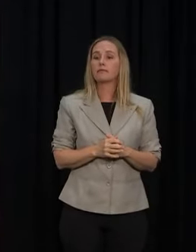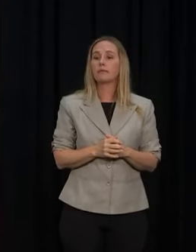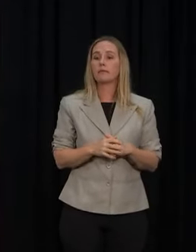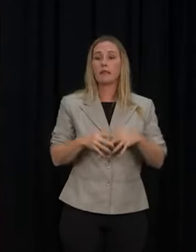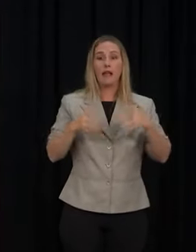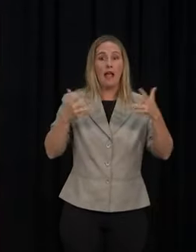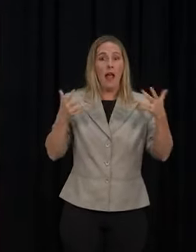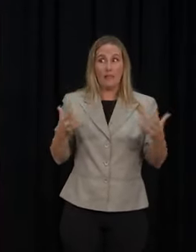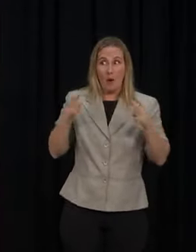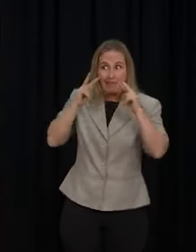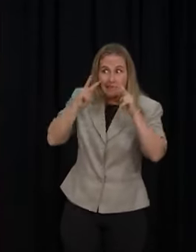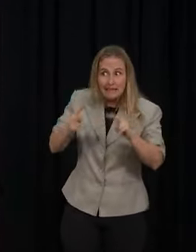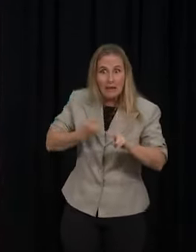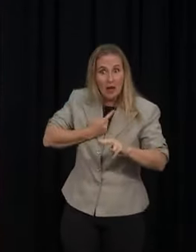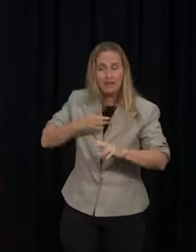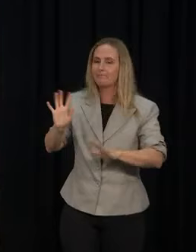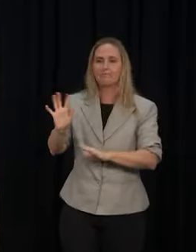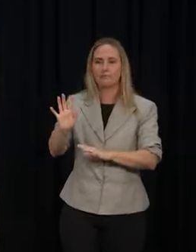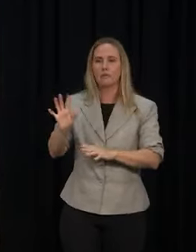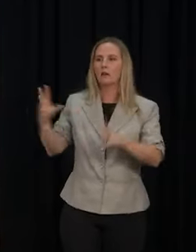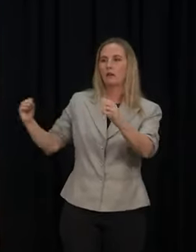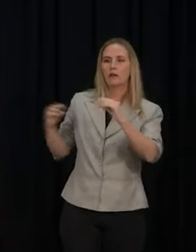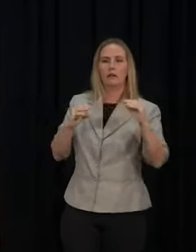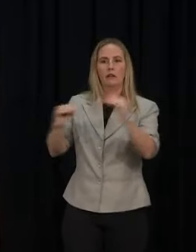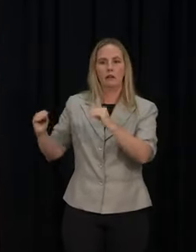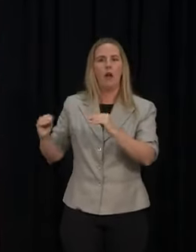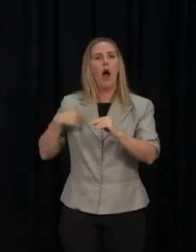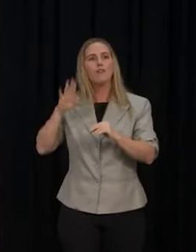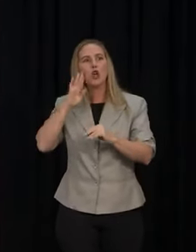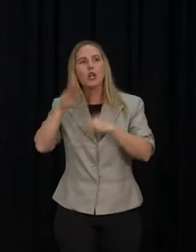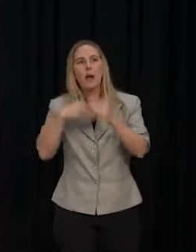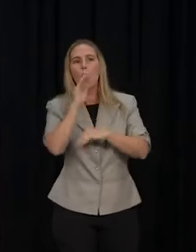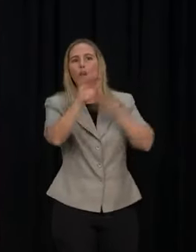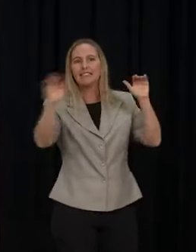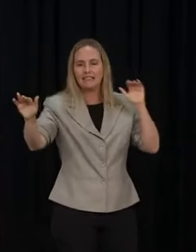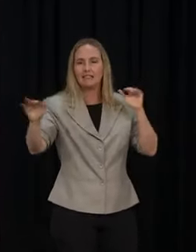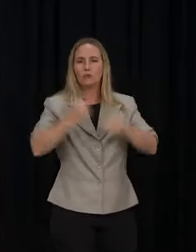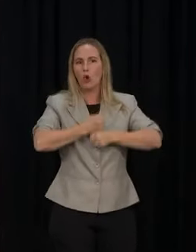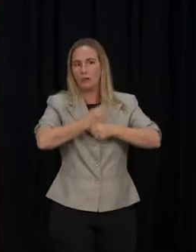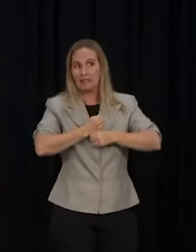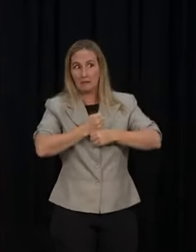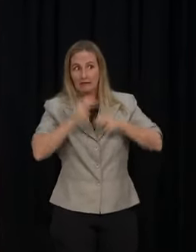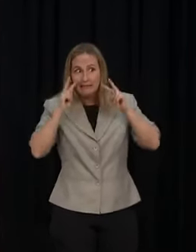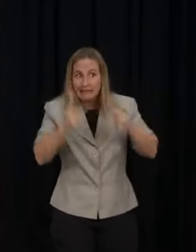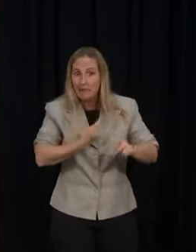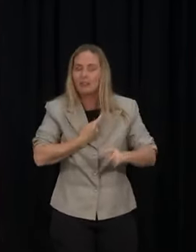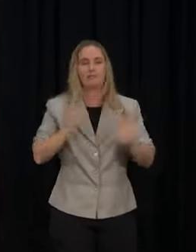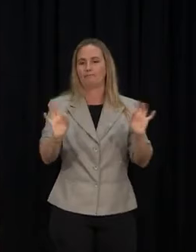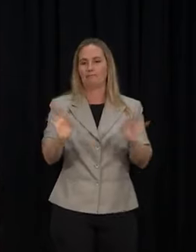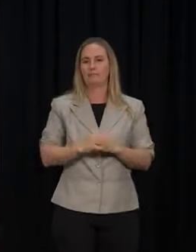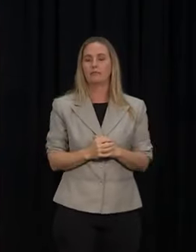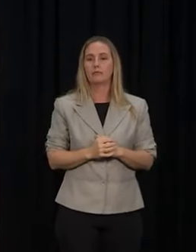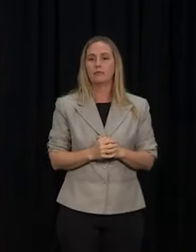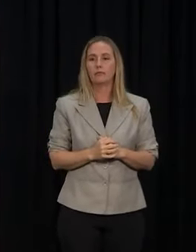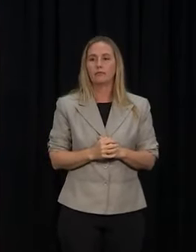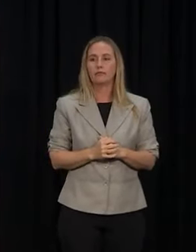anecdotal than hard evidence around the connection to overseas protest. But what we have all observed is that there's